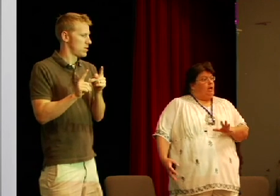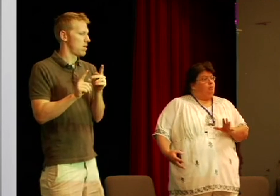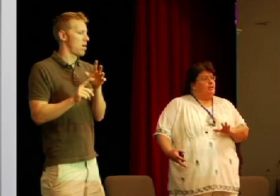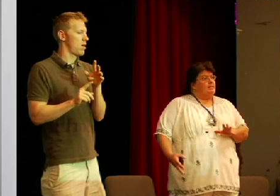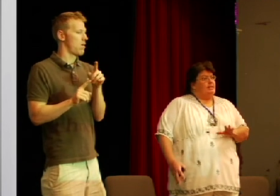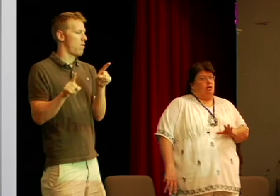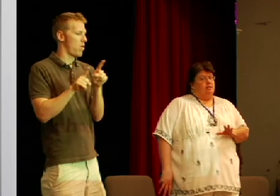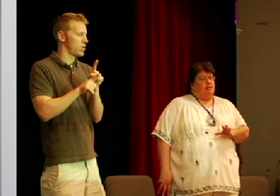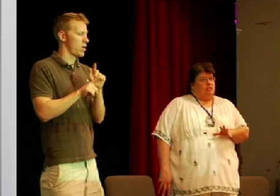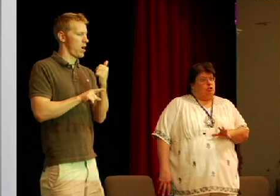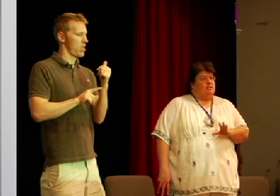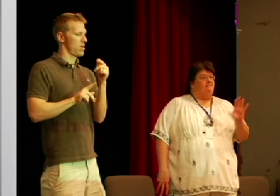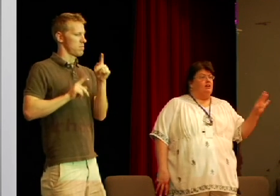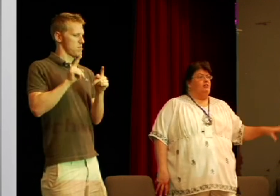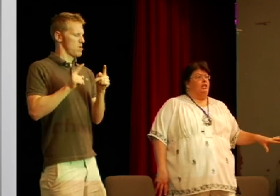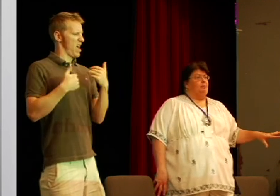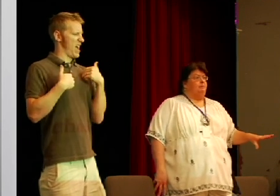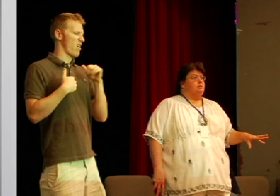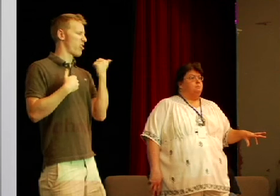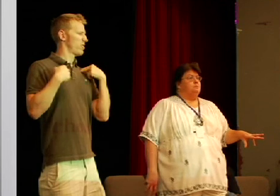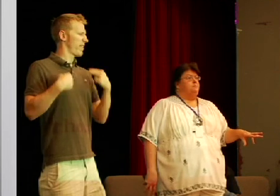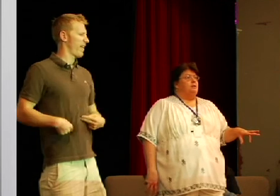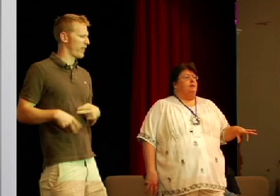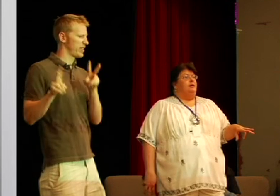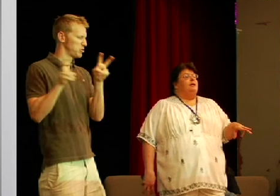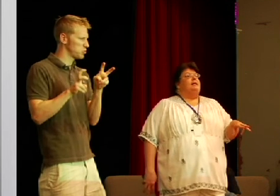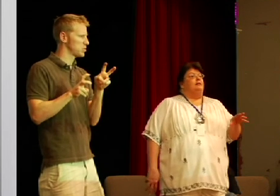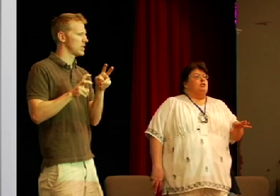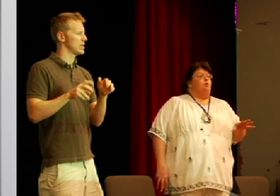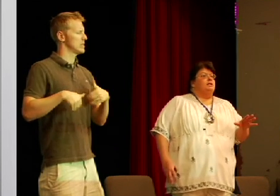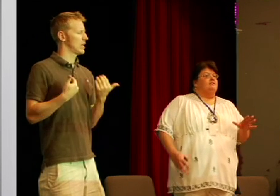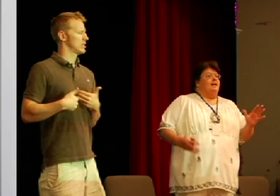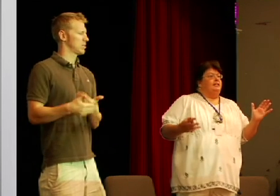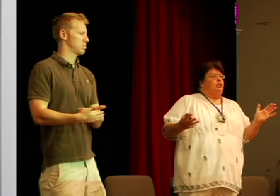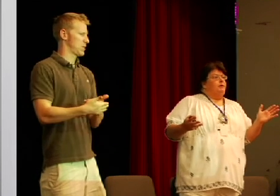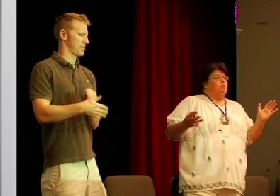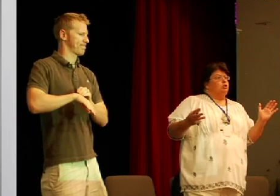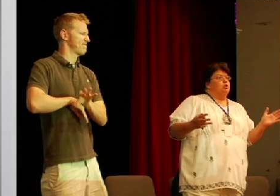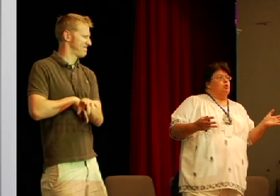health pre-existing health issues and very very young babies this one is affecting a little bit more school